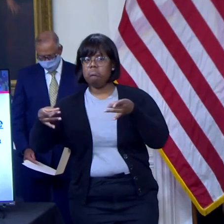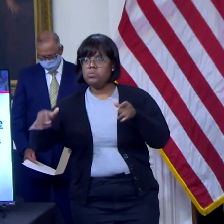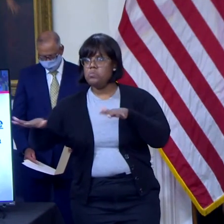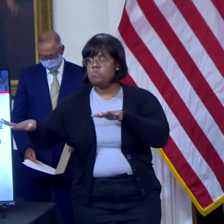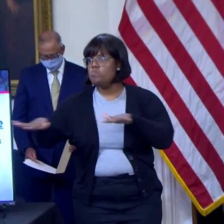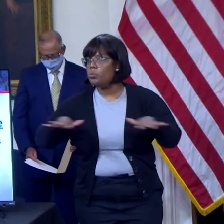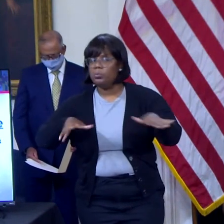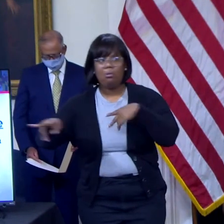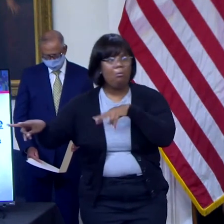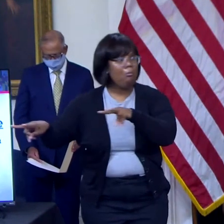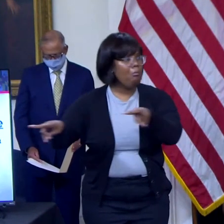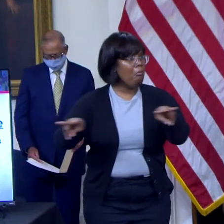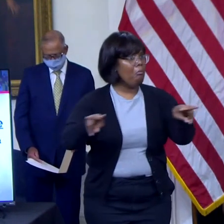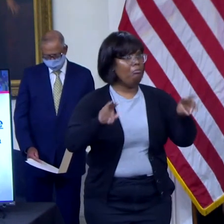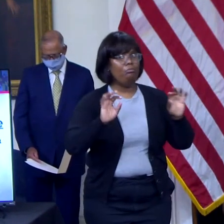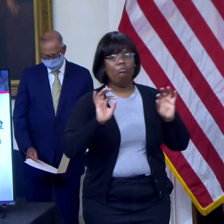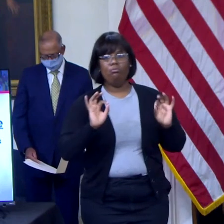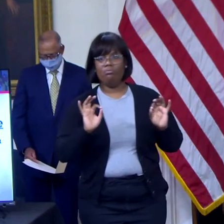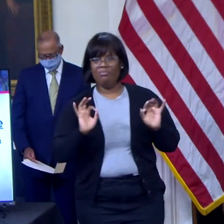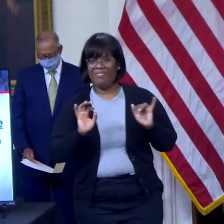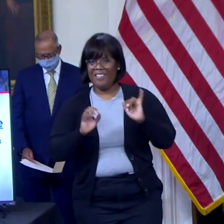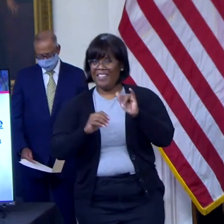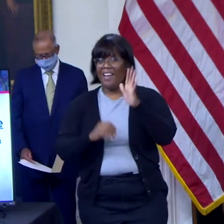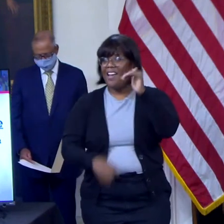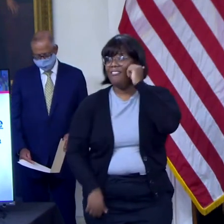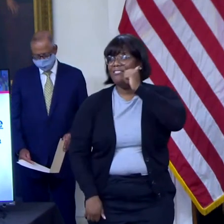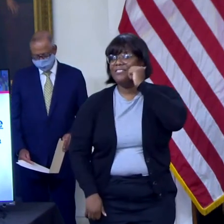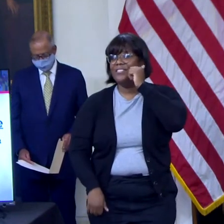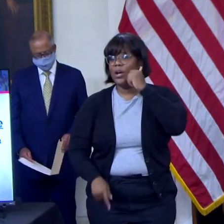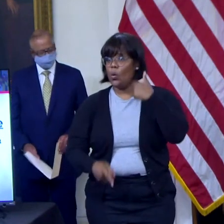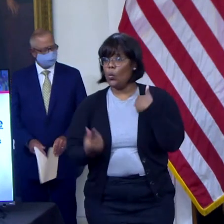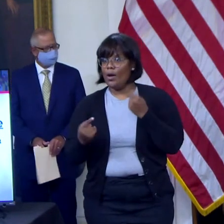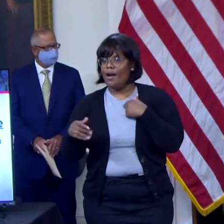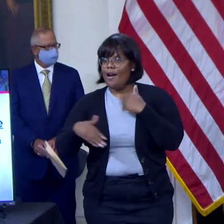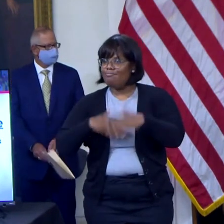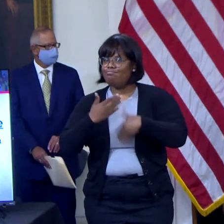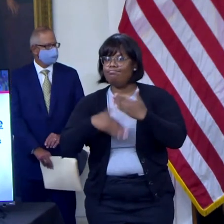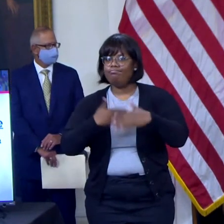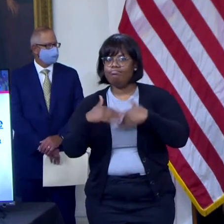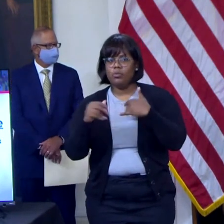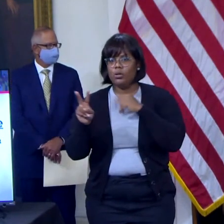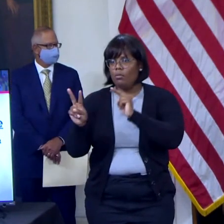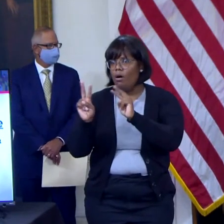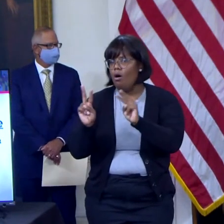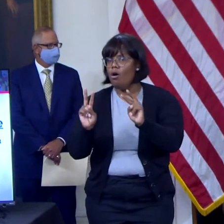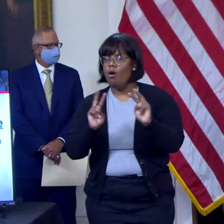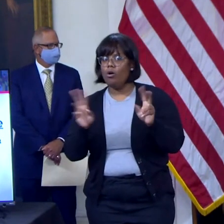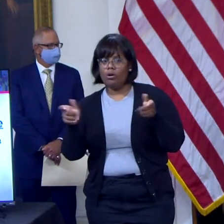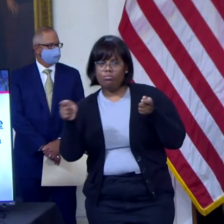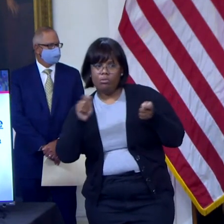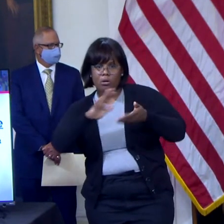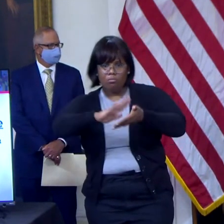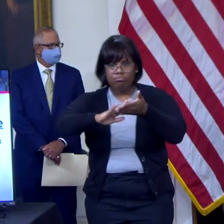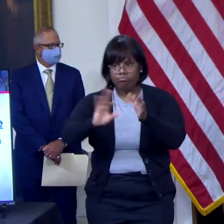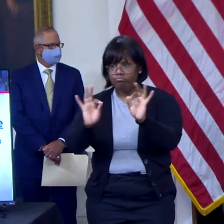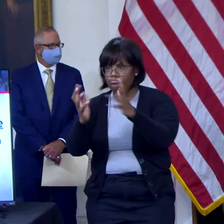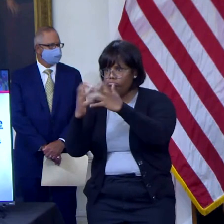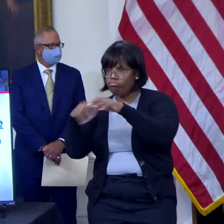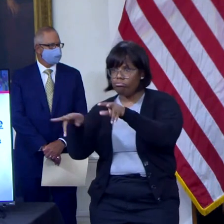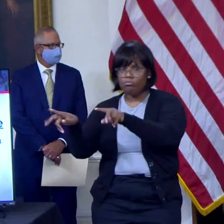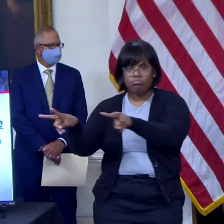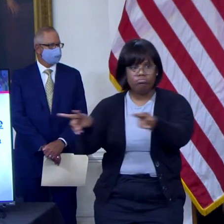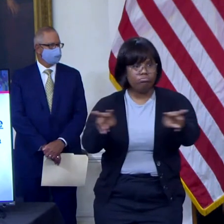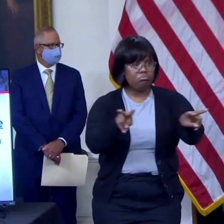to now becoming a part of the ongoing day-to-day long-term response of our state health operations.